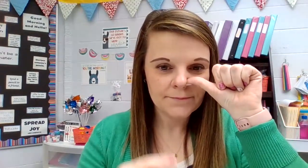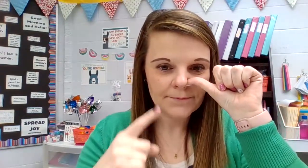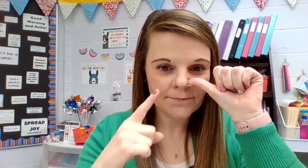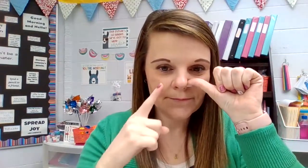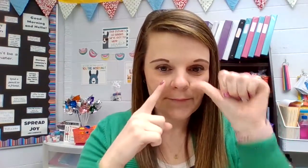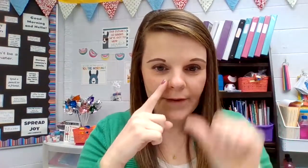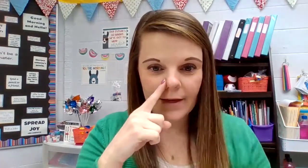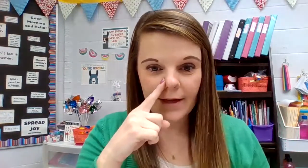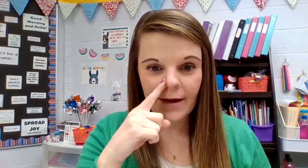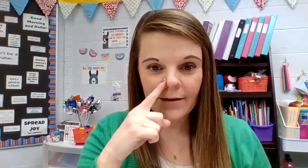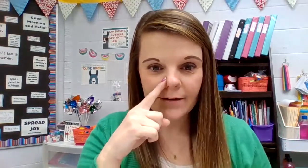Inhale.